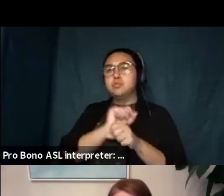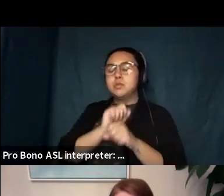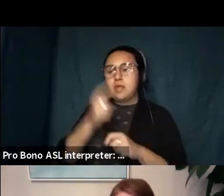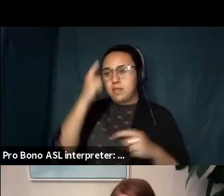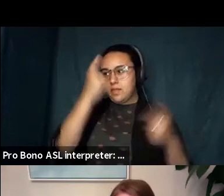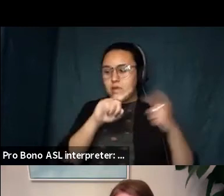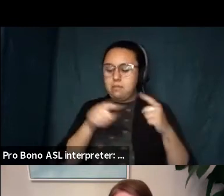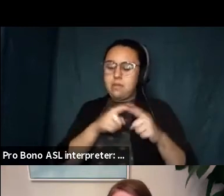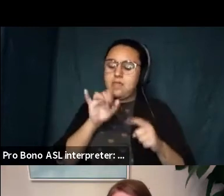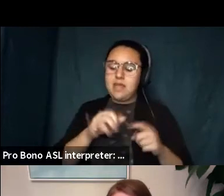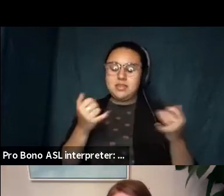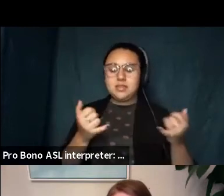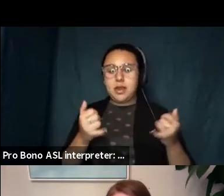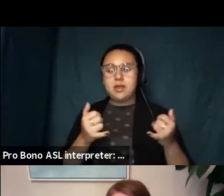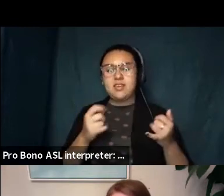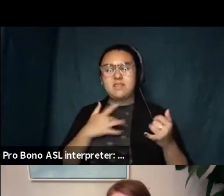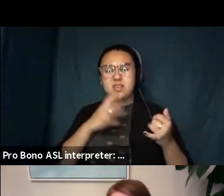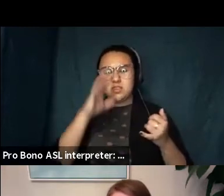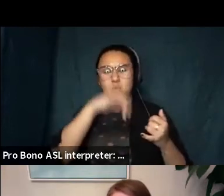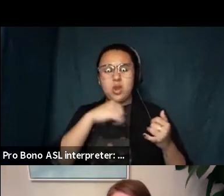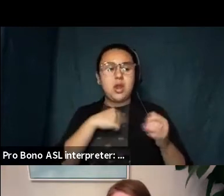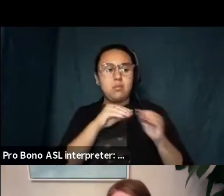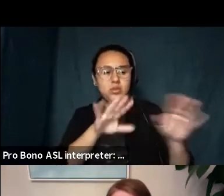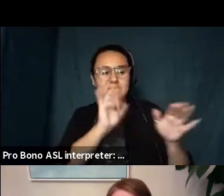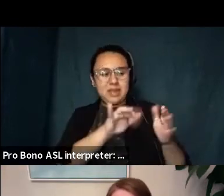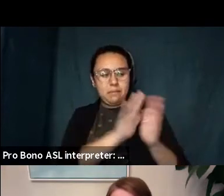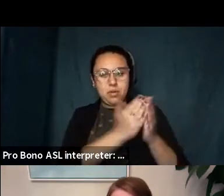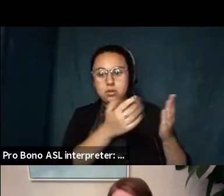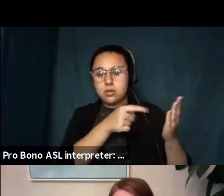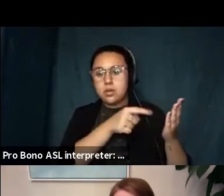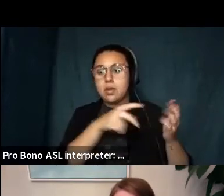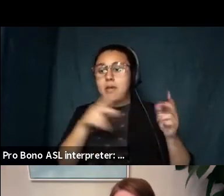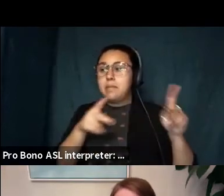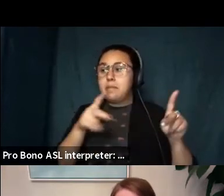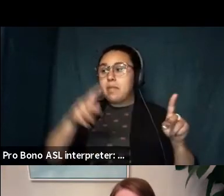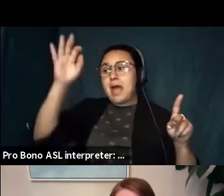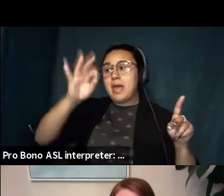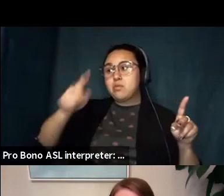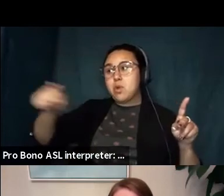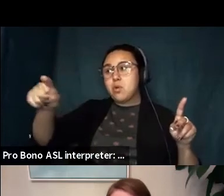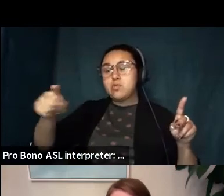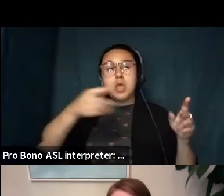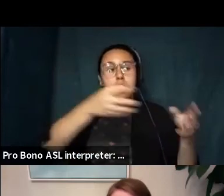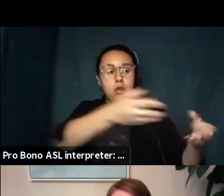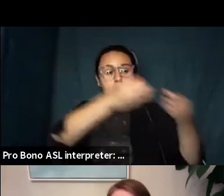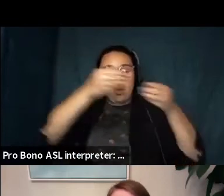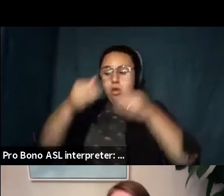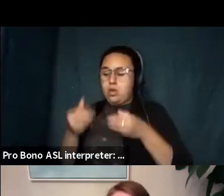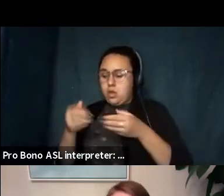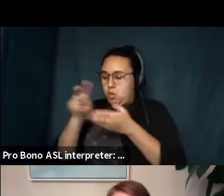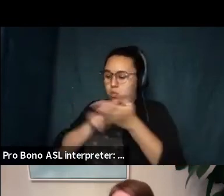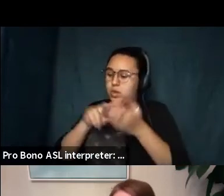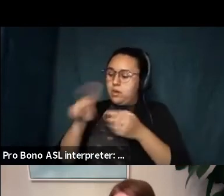it feels for me to have this book out and to have like people i don't know reading about something that i've